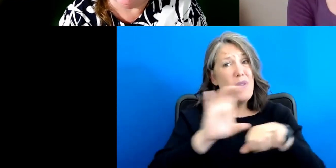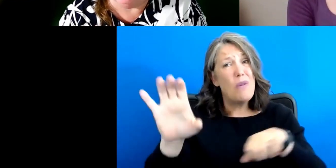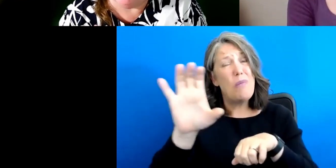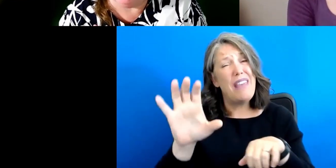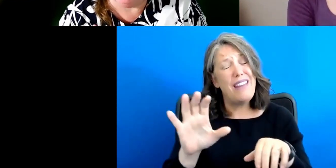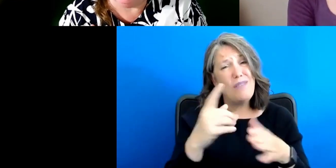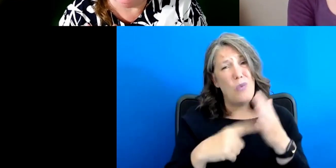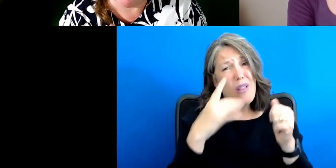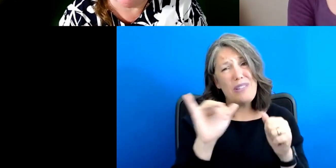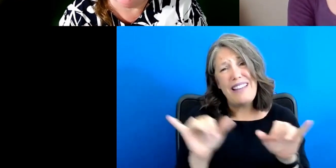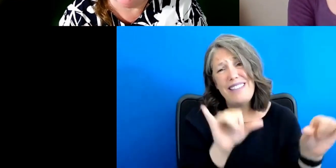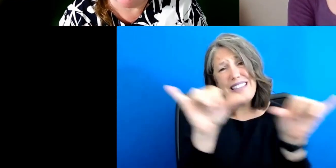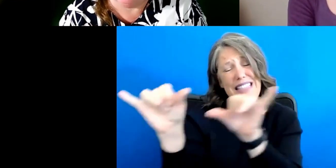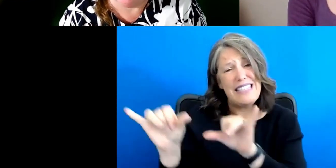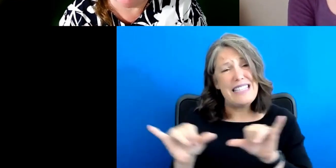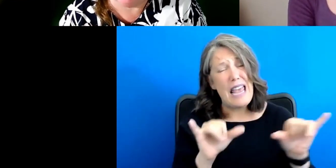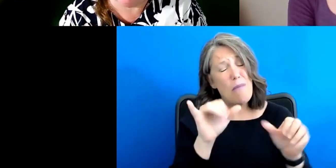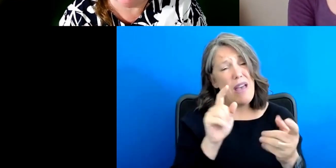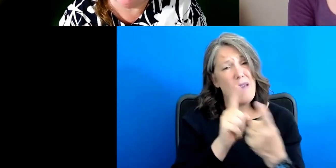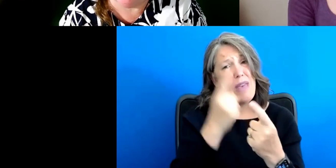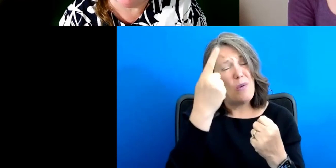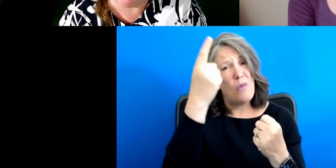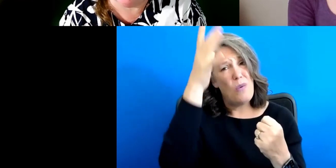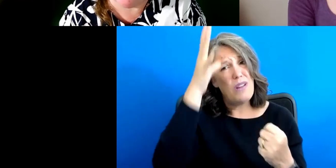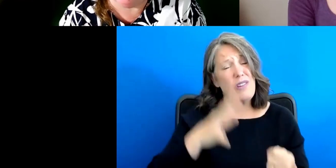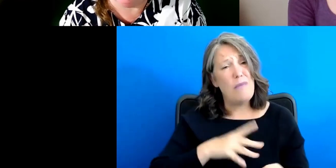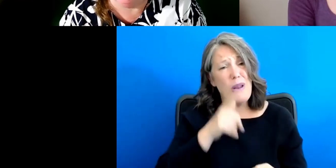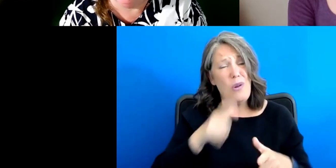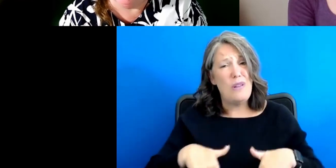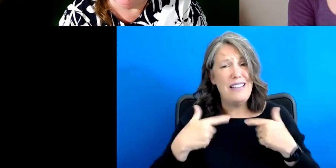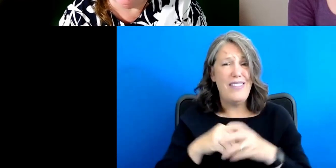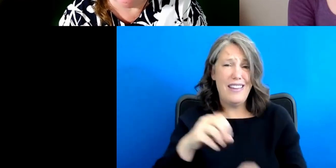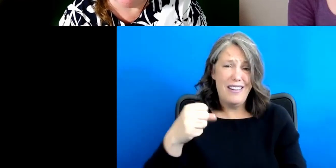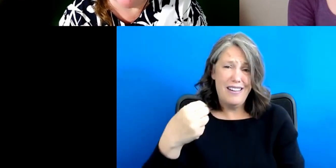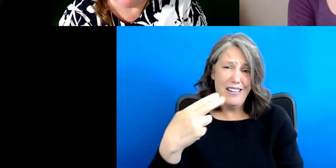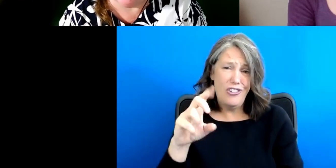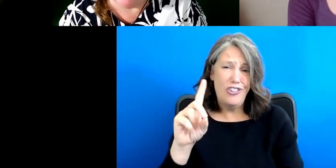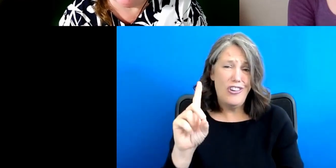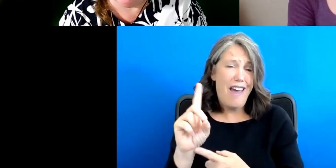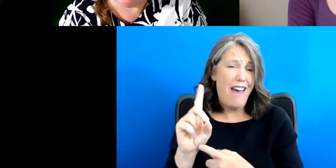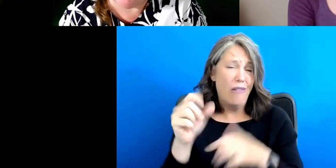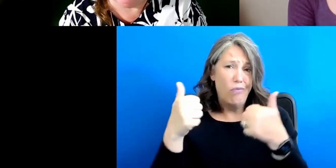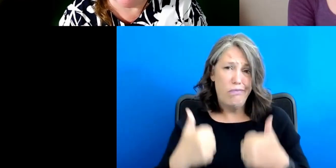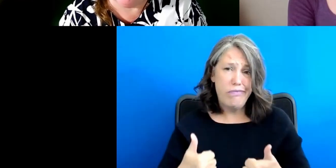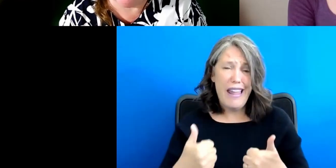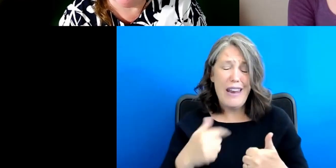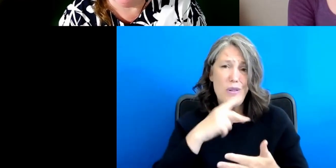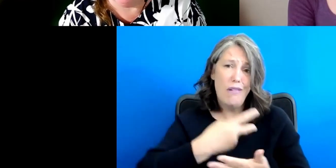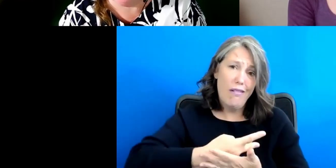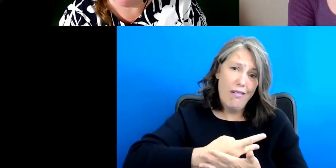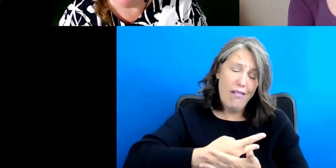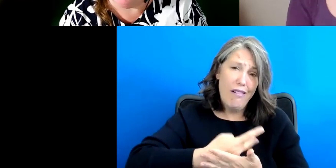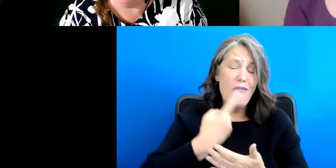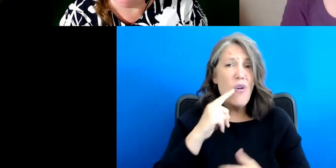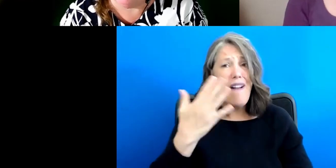You know, I met a gentleman who was basically living in a shed, um, and was lying in his bed for 15